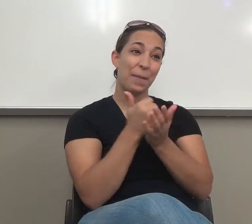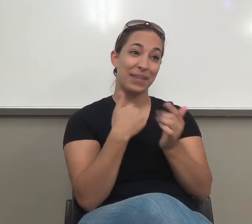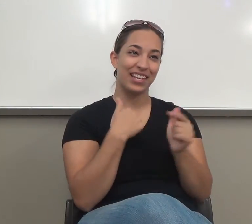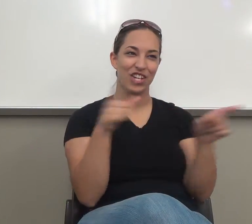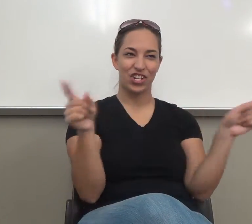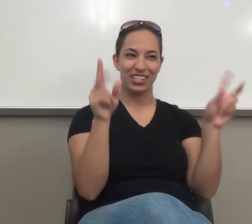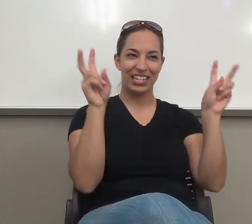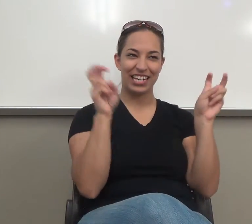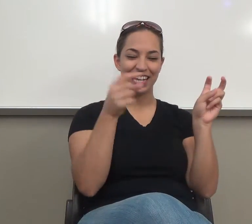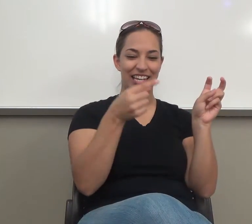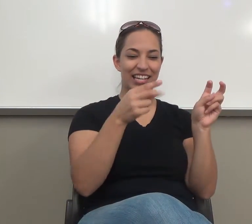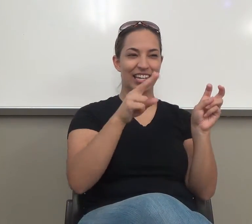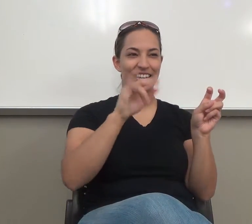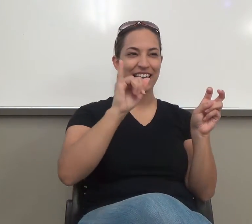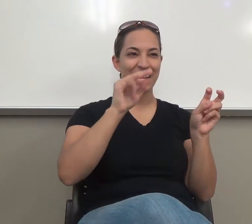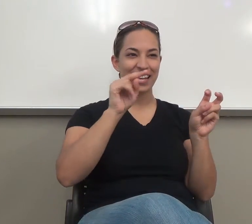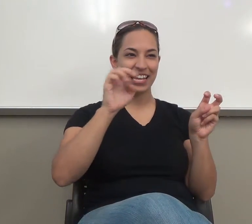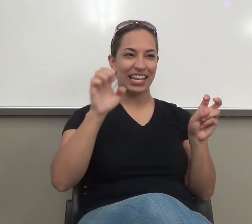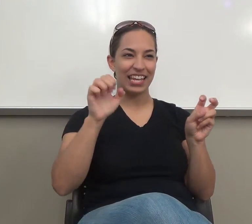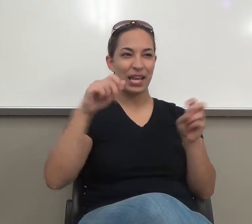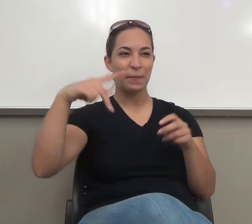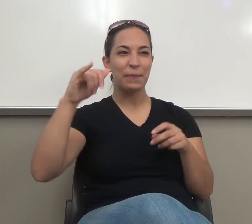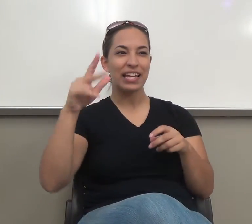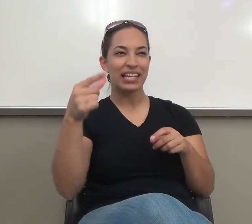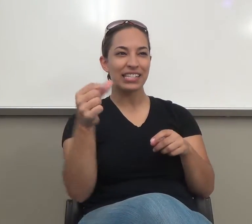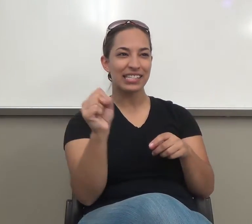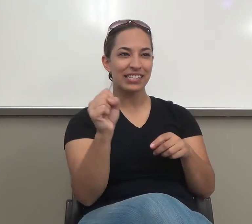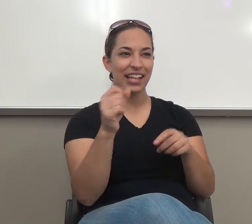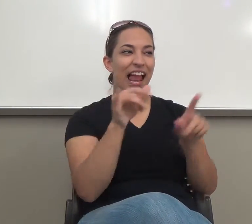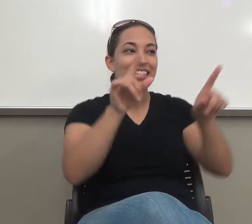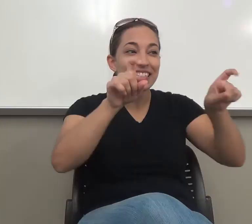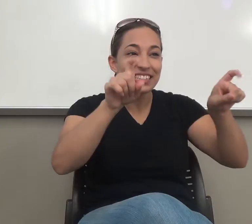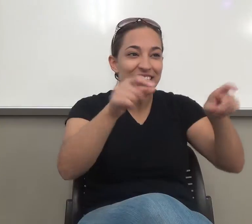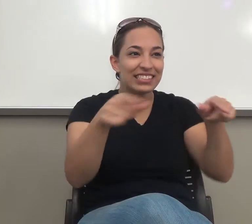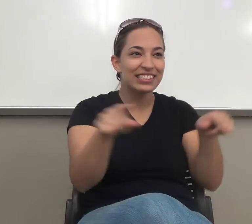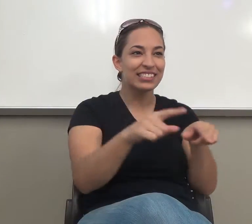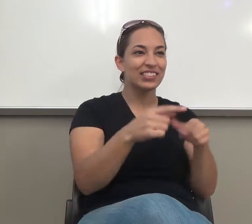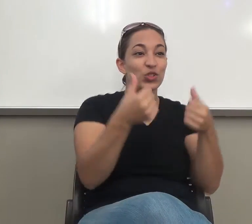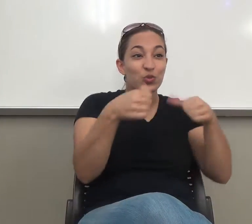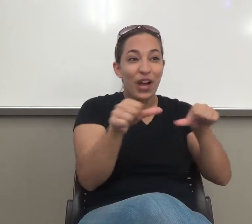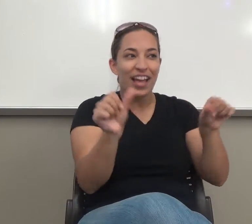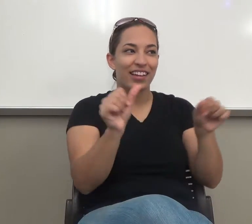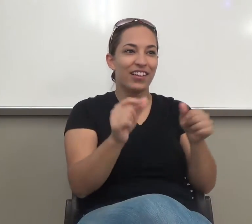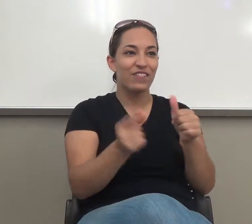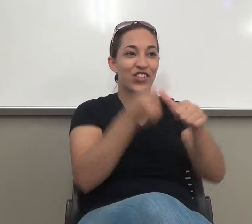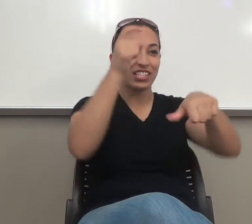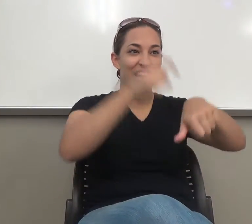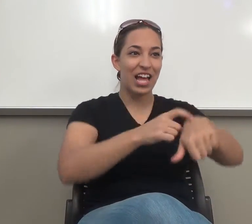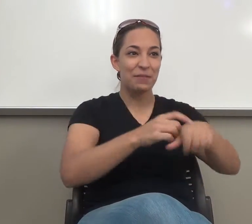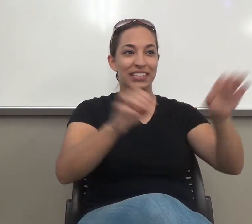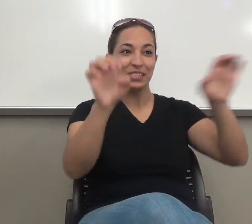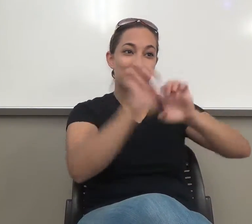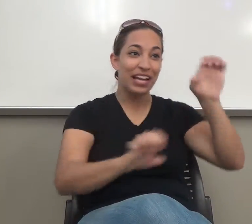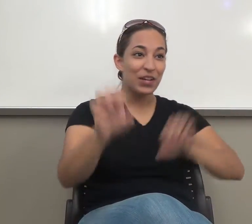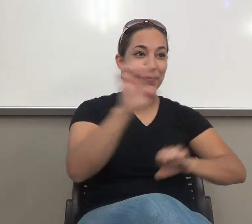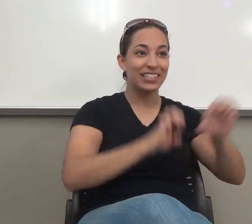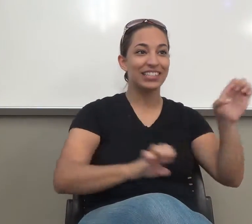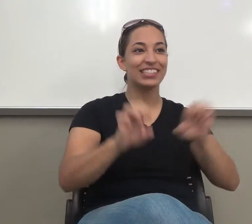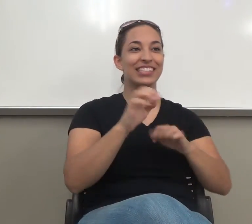They're going to help you with that, how to do that, what works and what doesn't. But whether you turn it in online or